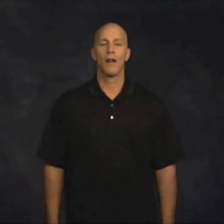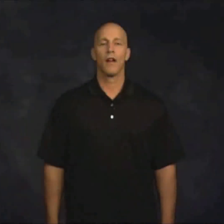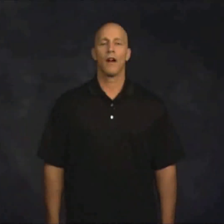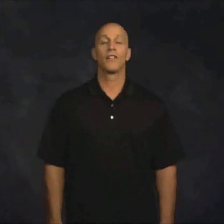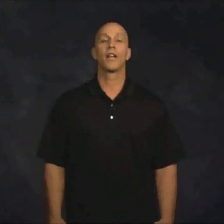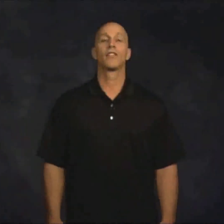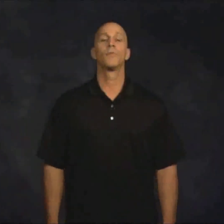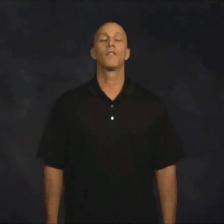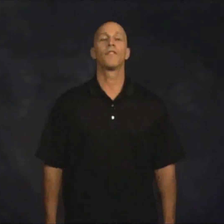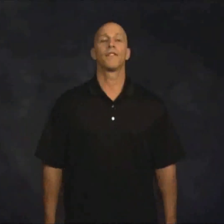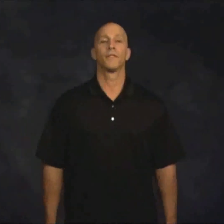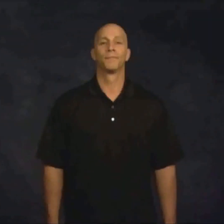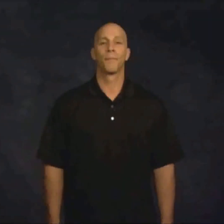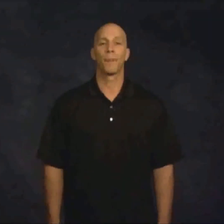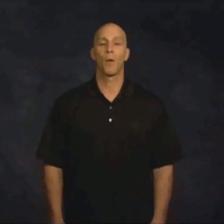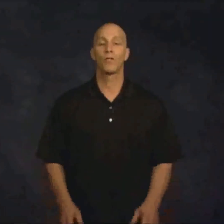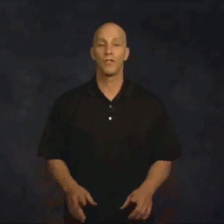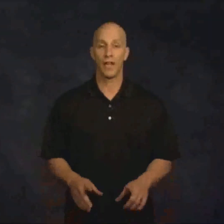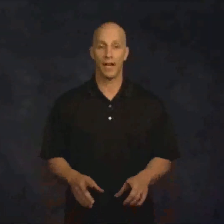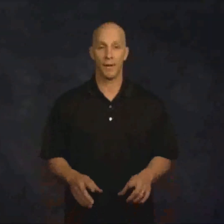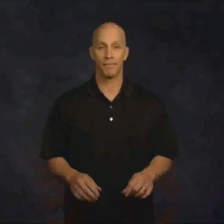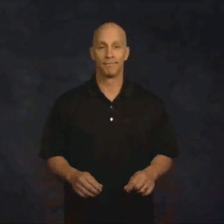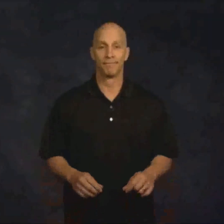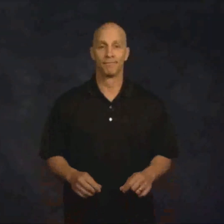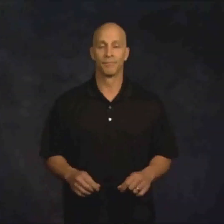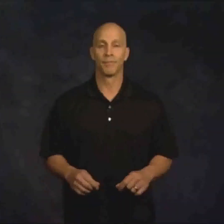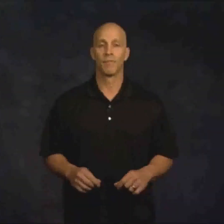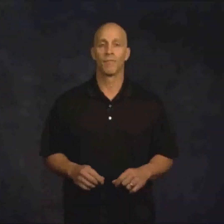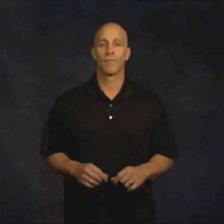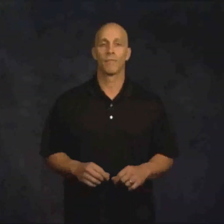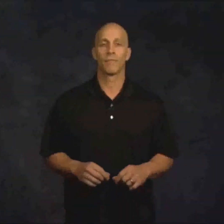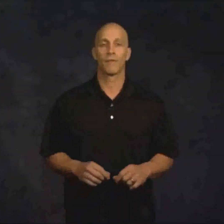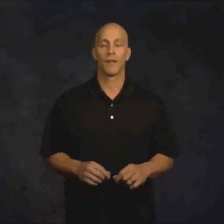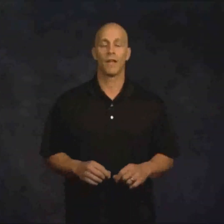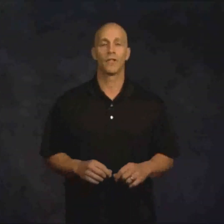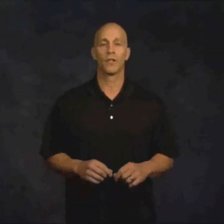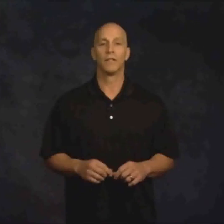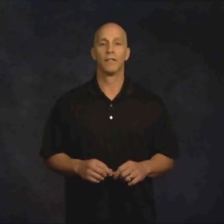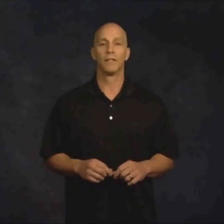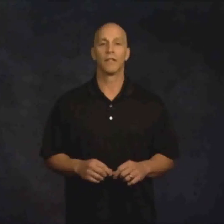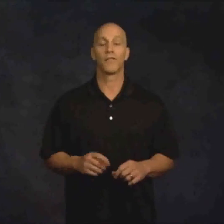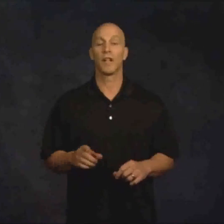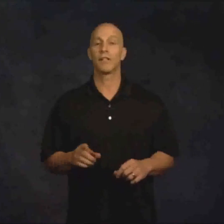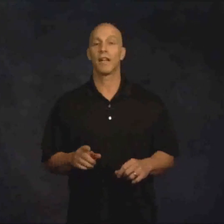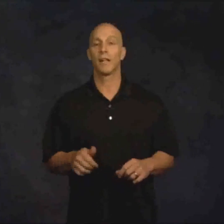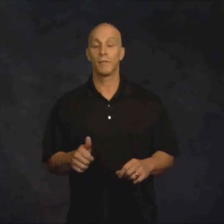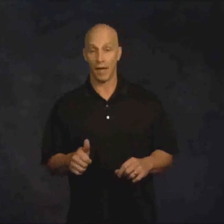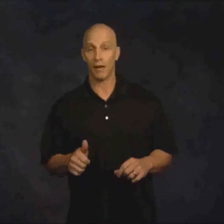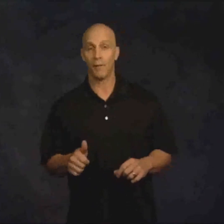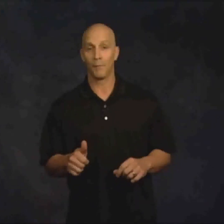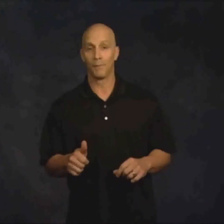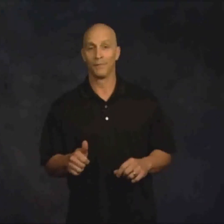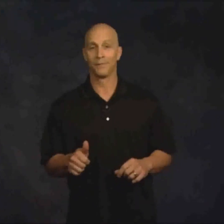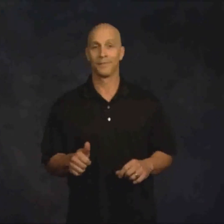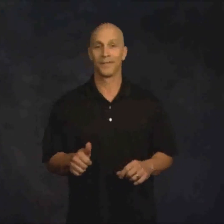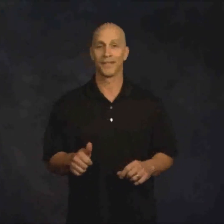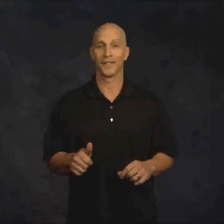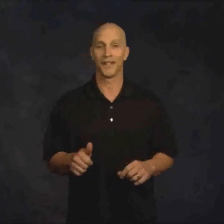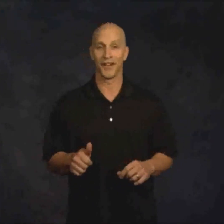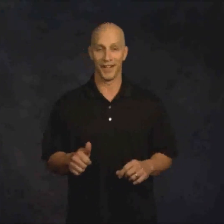All right, you guys, do me a favor. I want you to stand up. Okay, good. Now, if you're not standing up, stand up. All right,